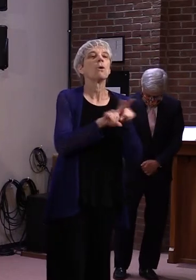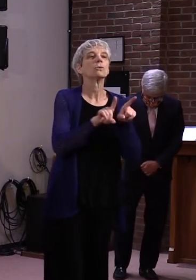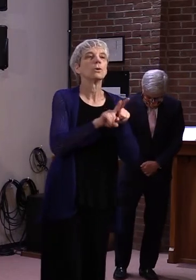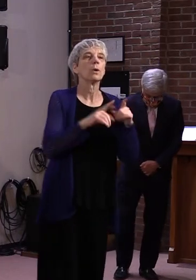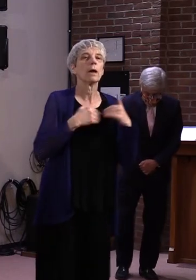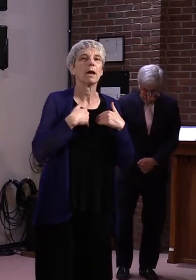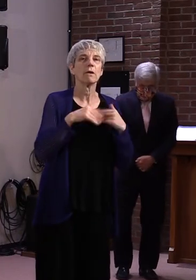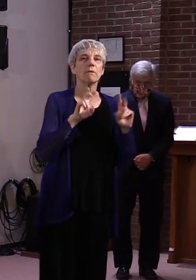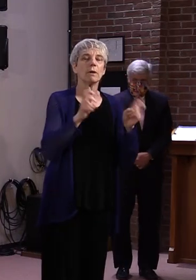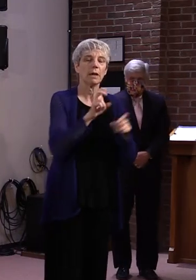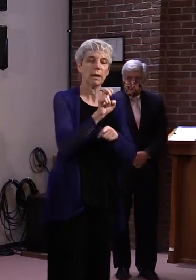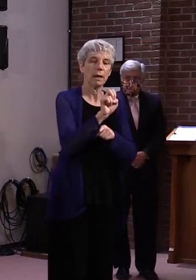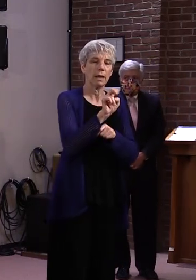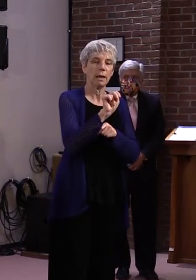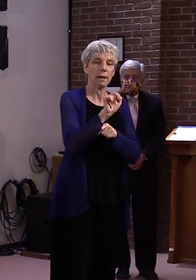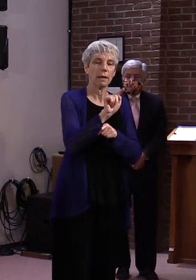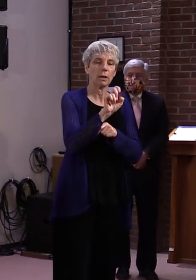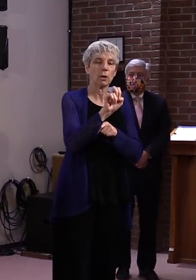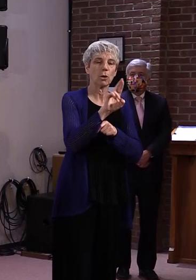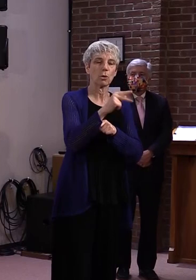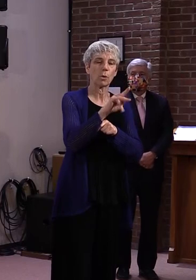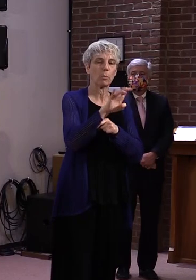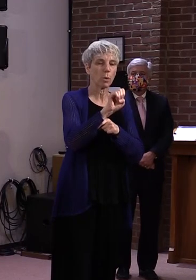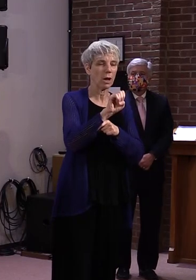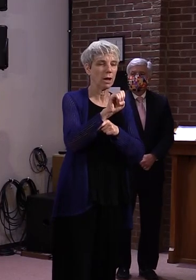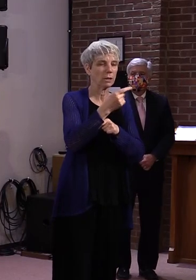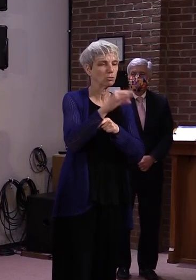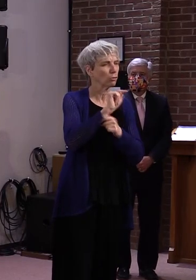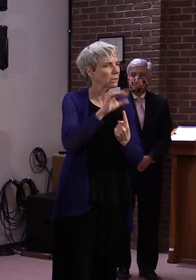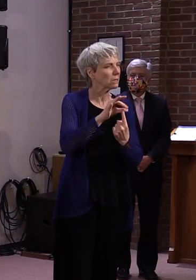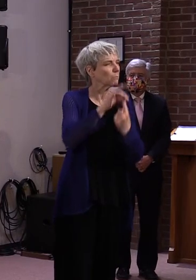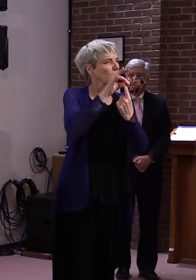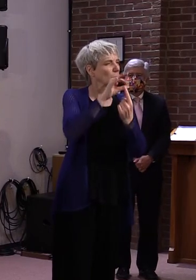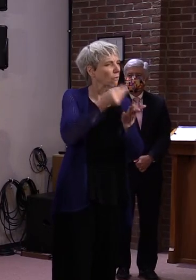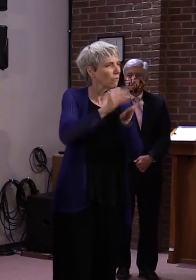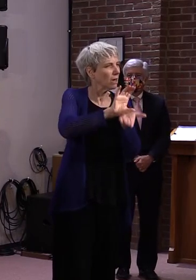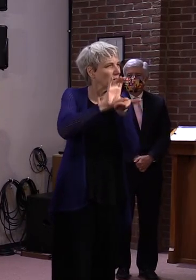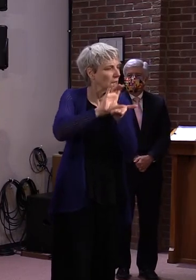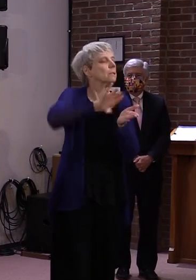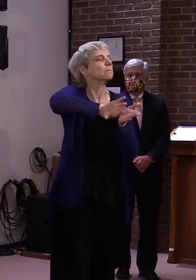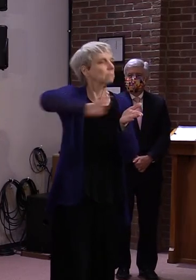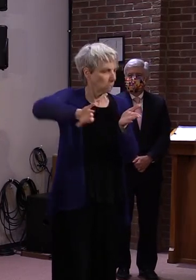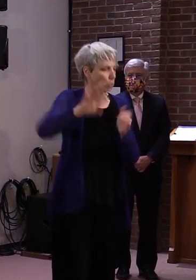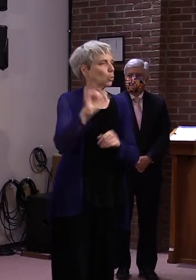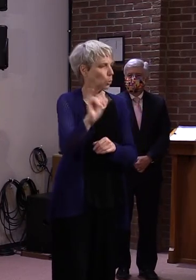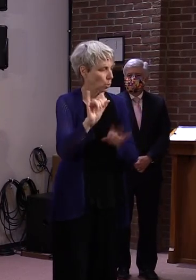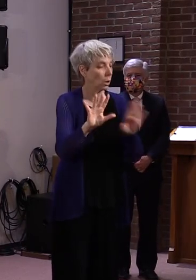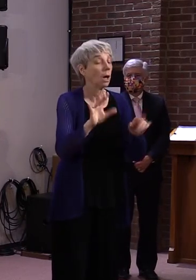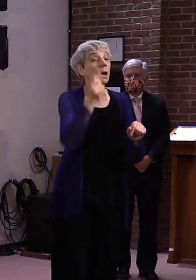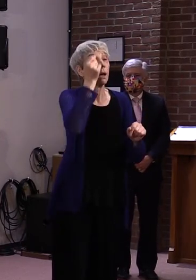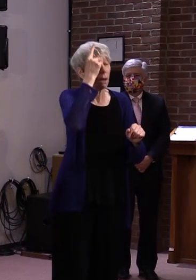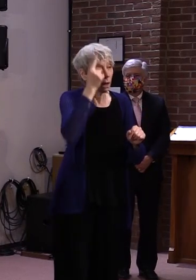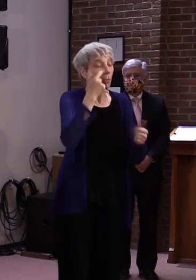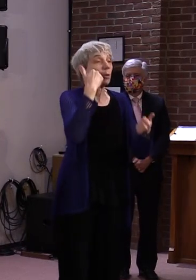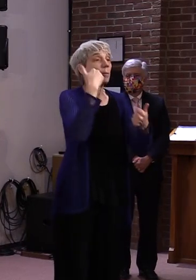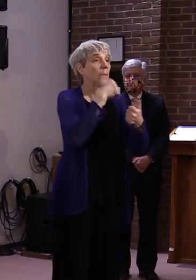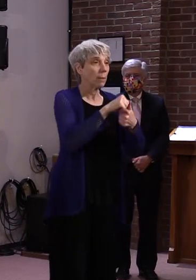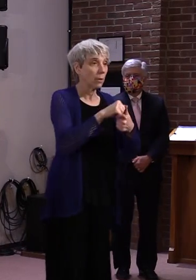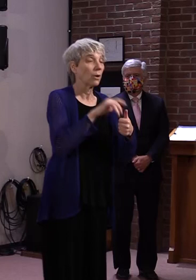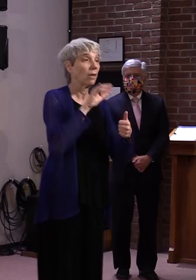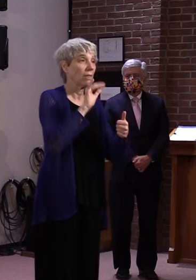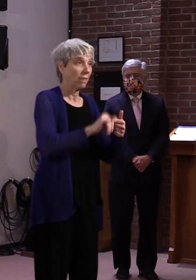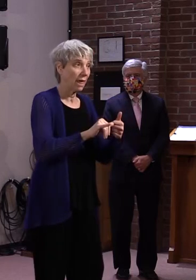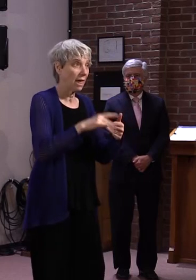Fund program that will not be implemented through ACCD. I do want to remind everybody that many of the details of these grants came